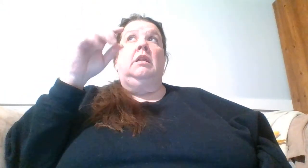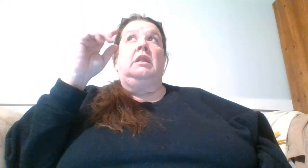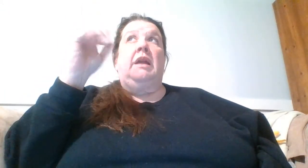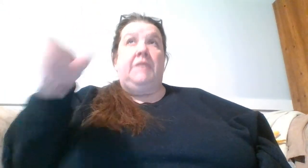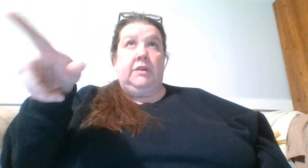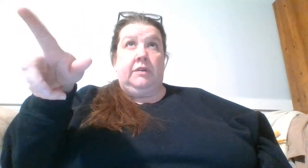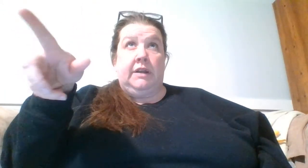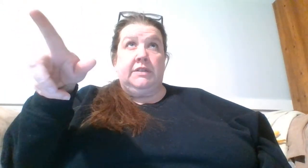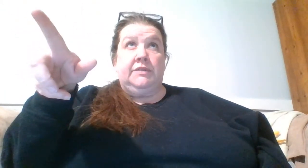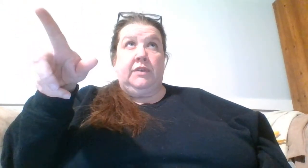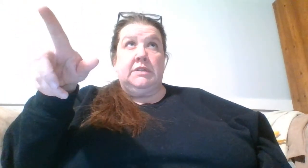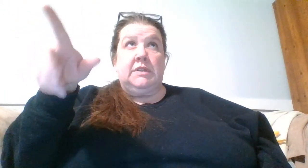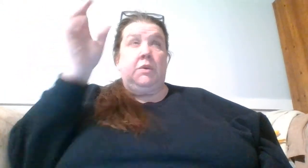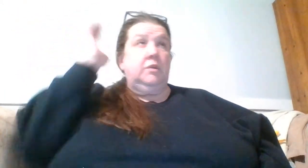11 credits for the summer?